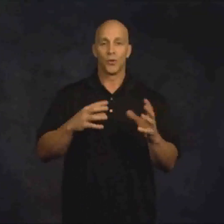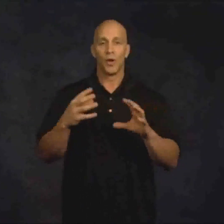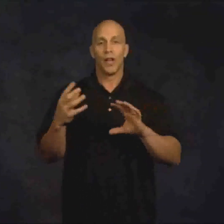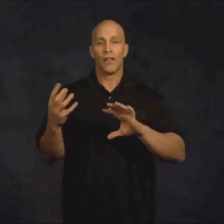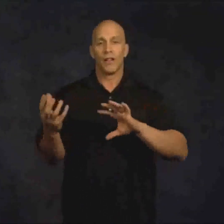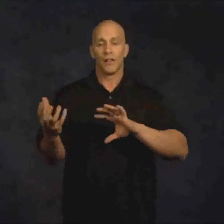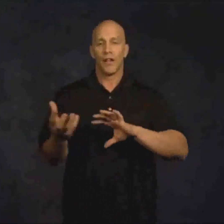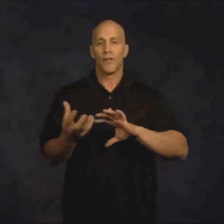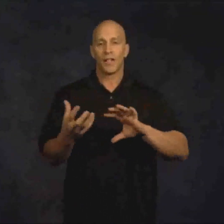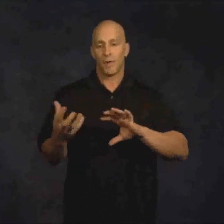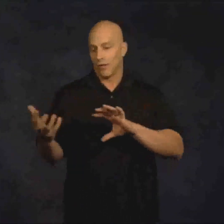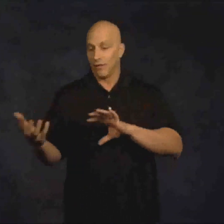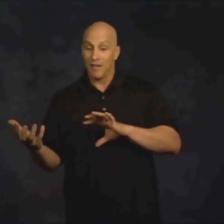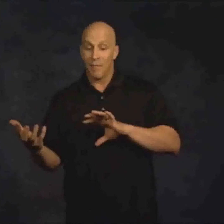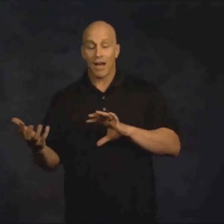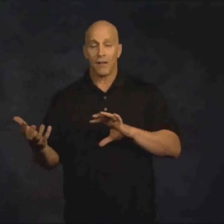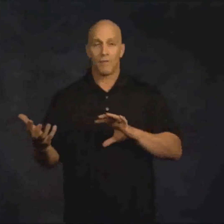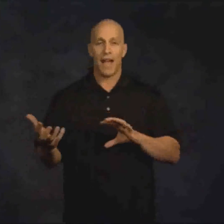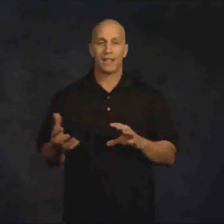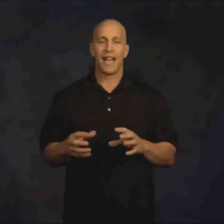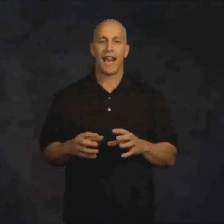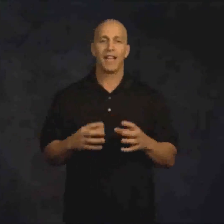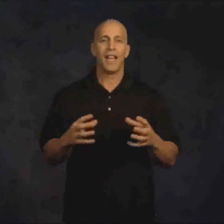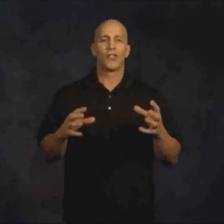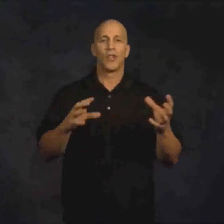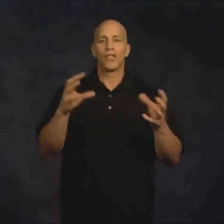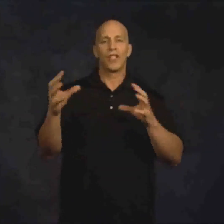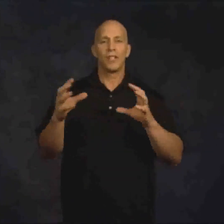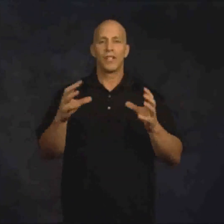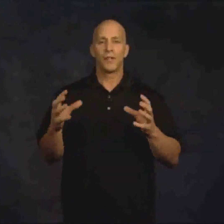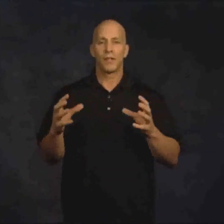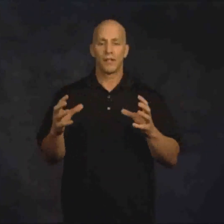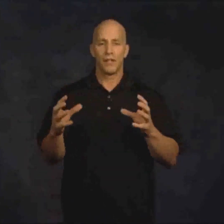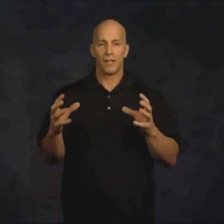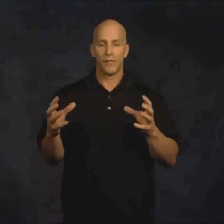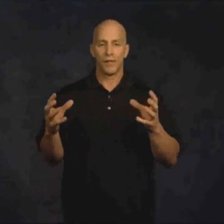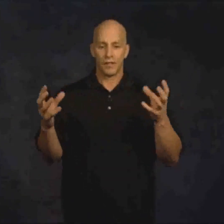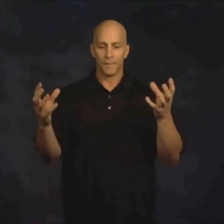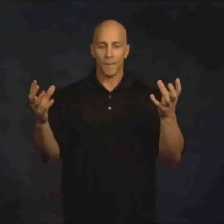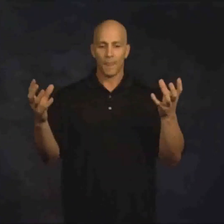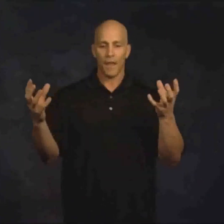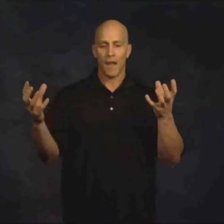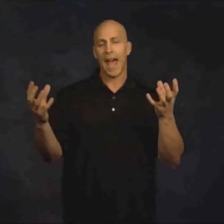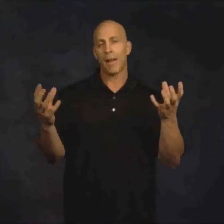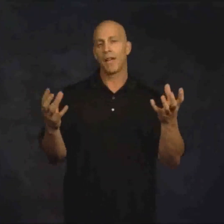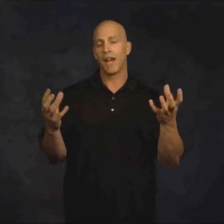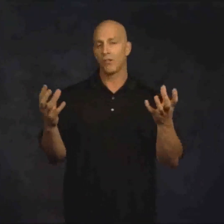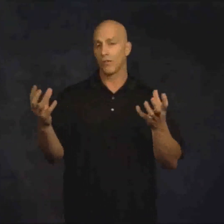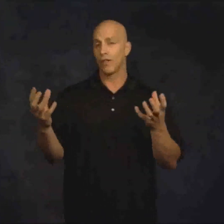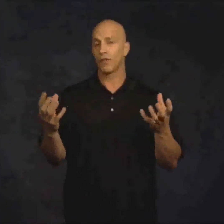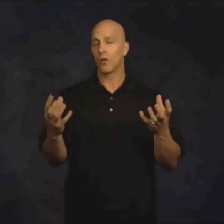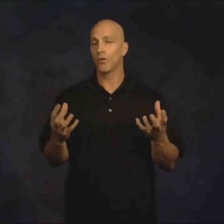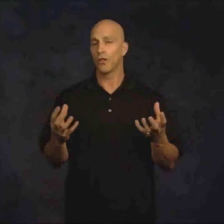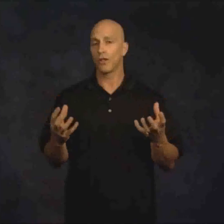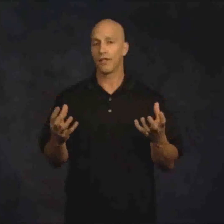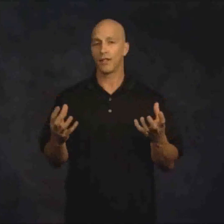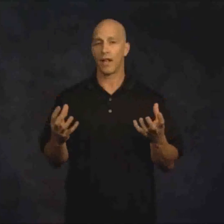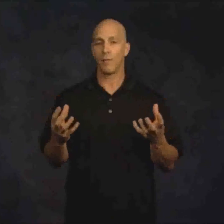the other aspects of lean body mass gain. So you're to see these different adaptations of different goals your clients are going to come with,